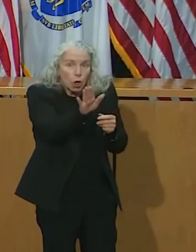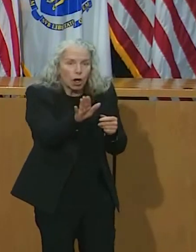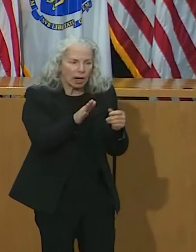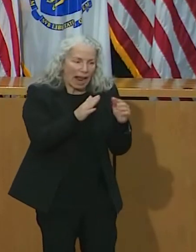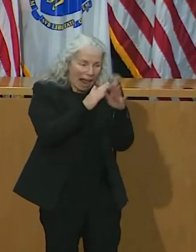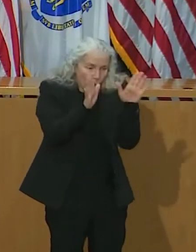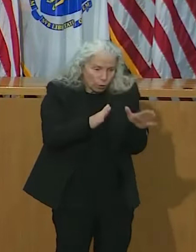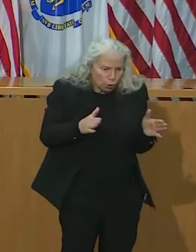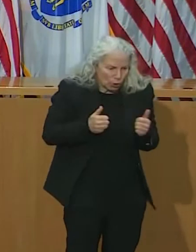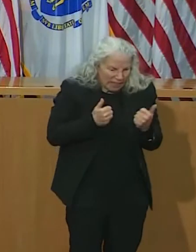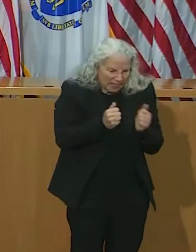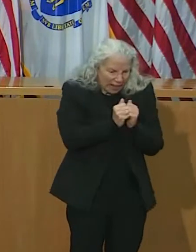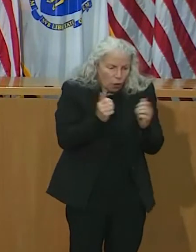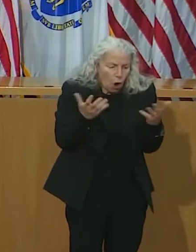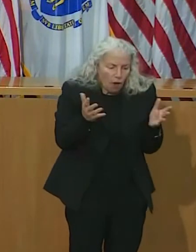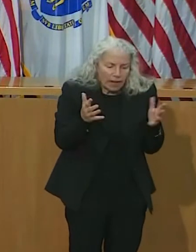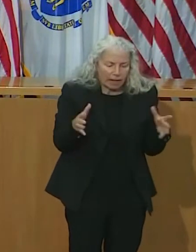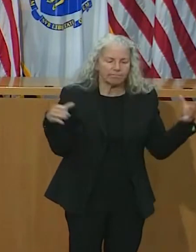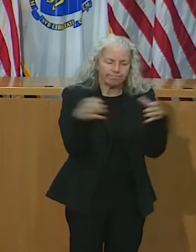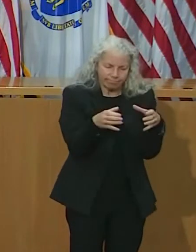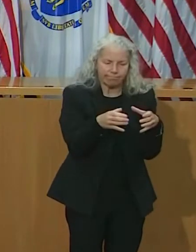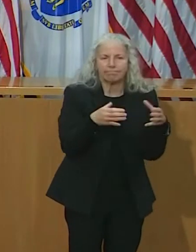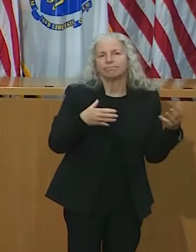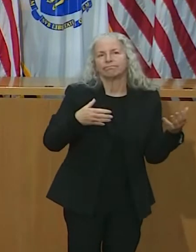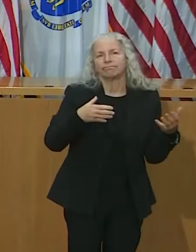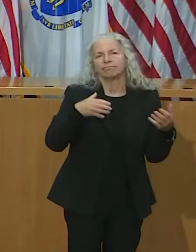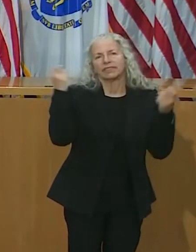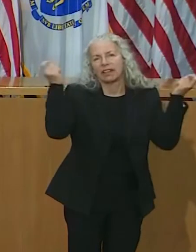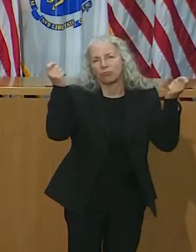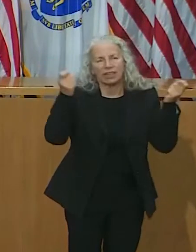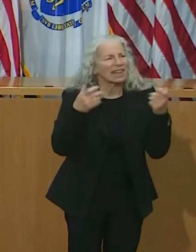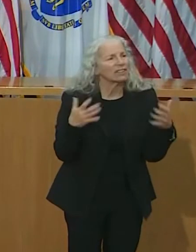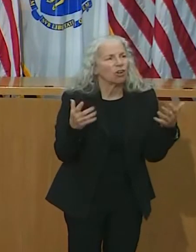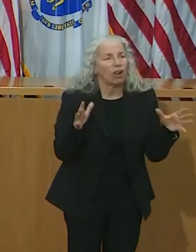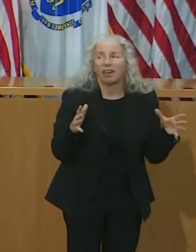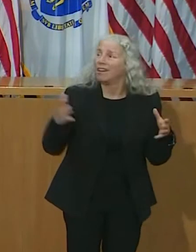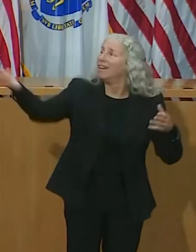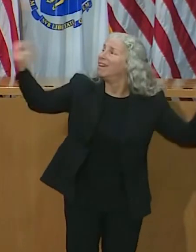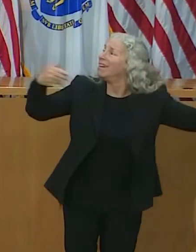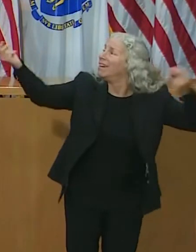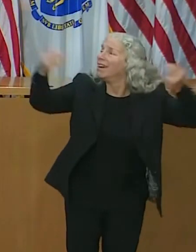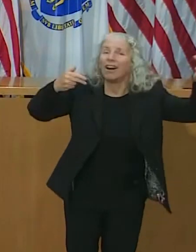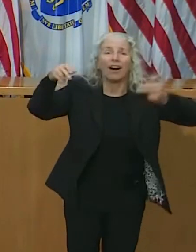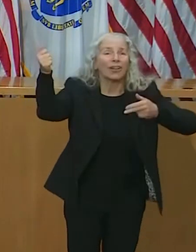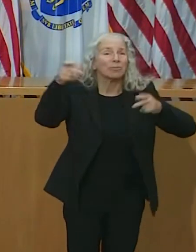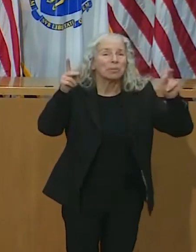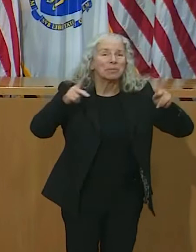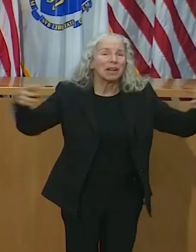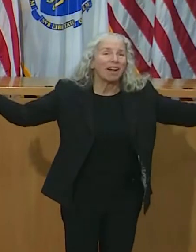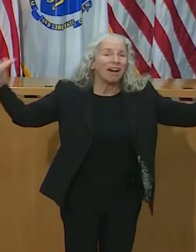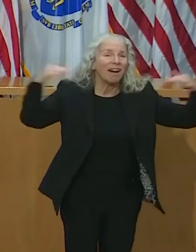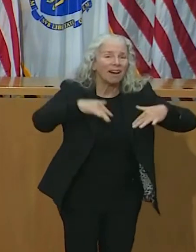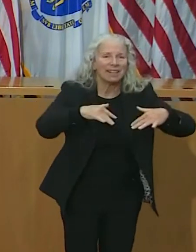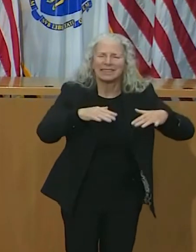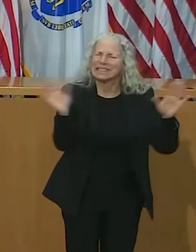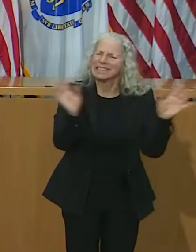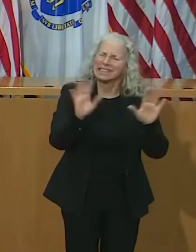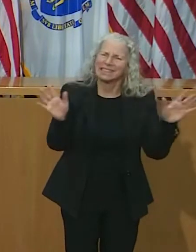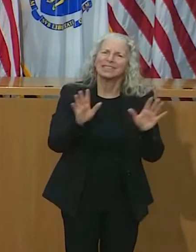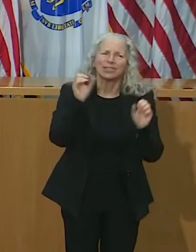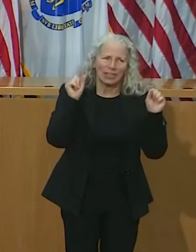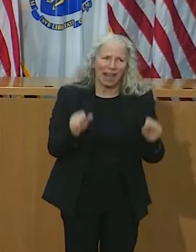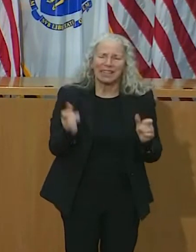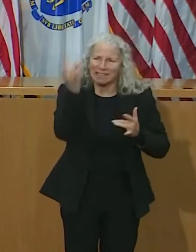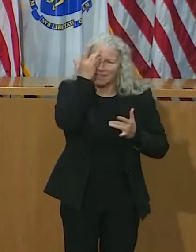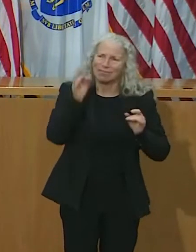household, the people you live with. Any group gathering beyond this poses a significant chance of spreading the